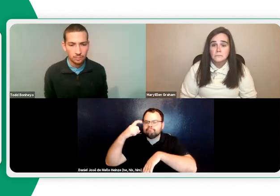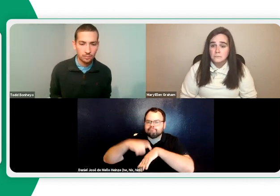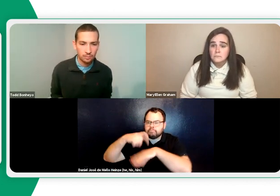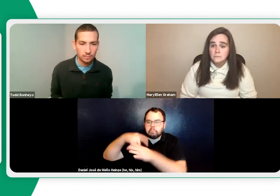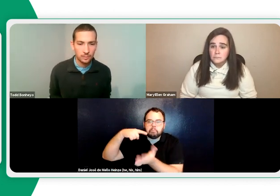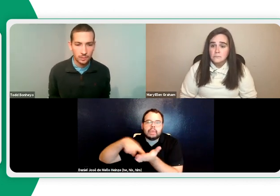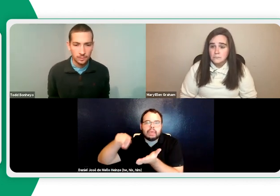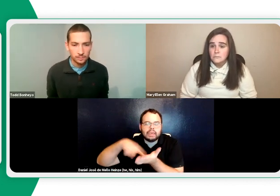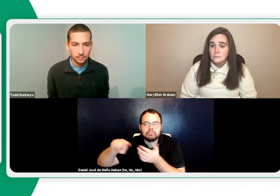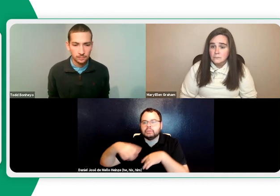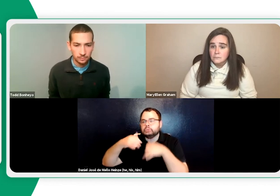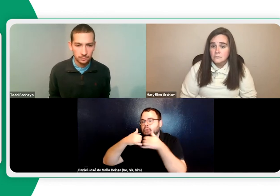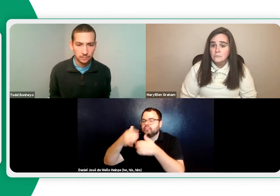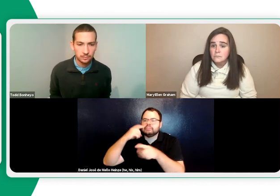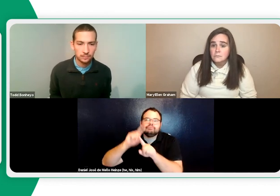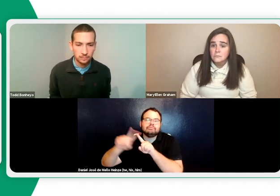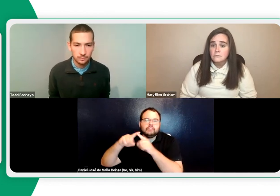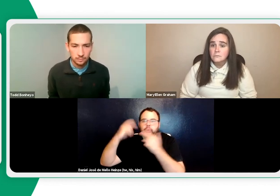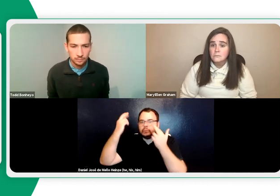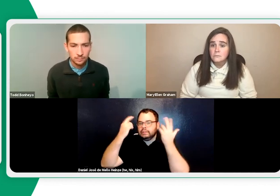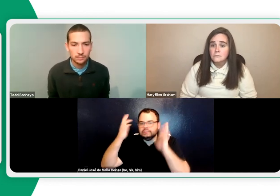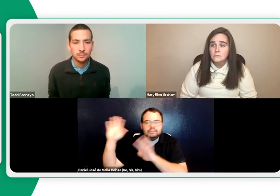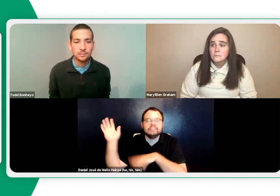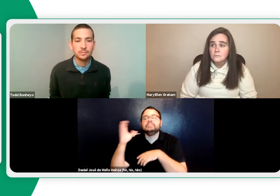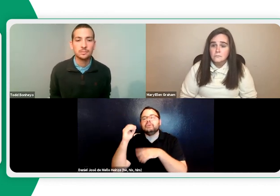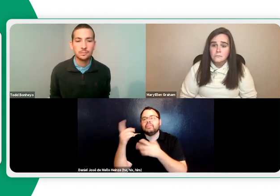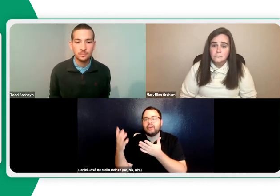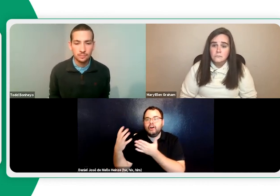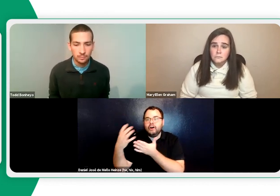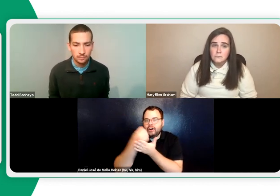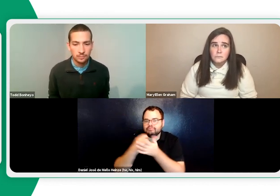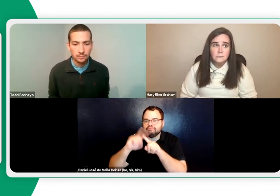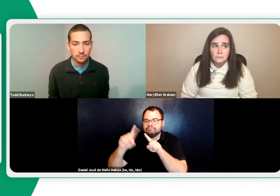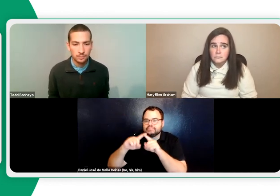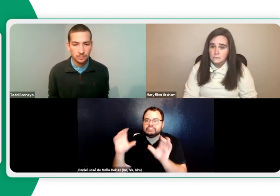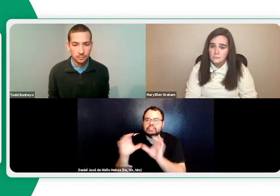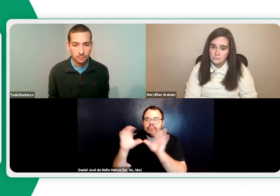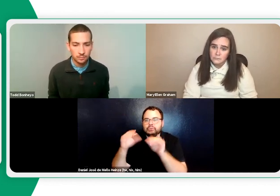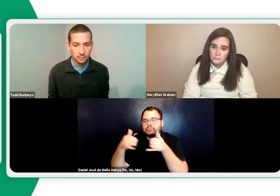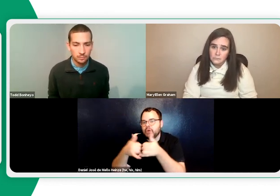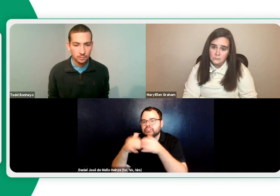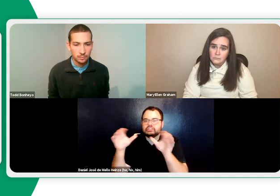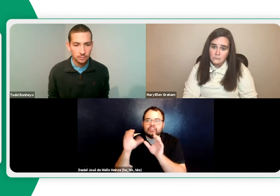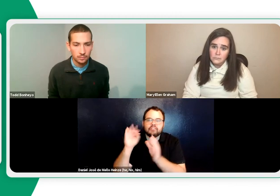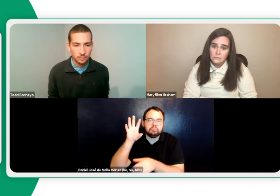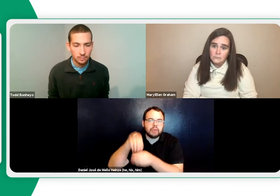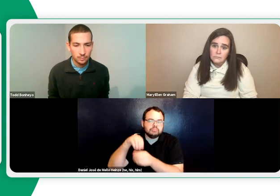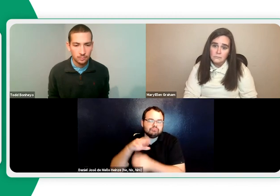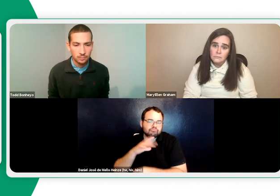And students can get awards for paying their payments on time or for various other reasons or making payments. So they get